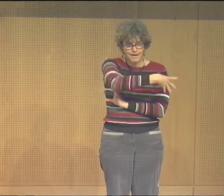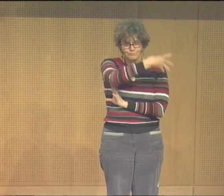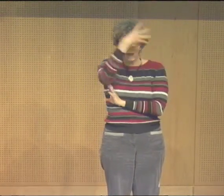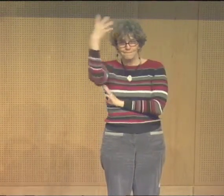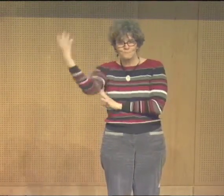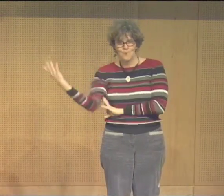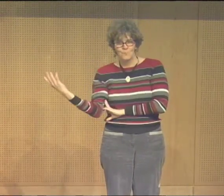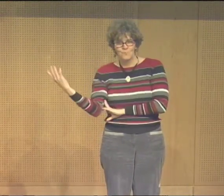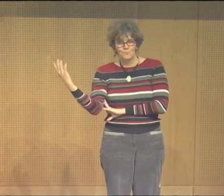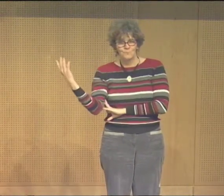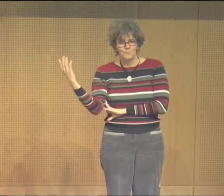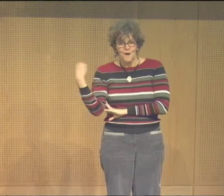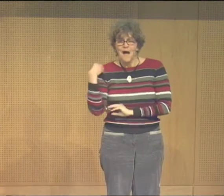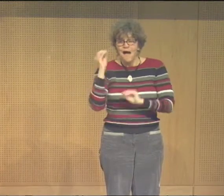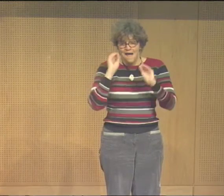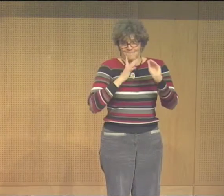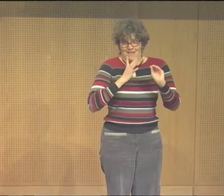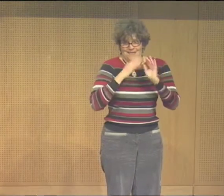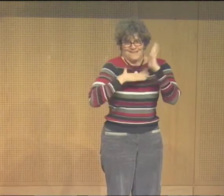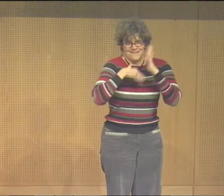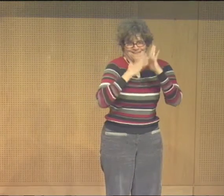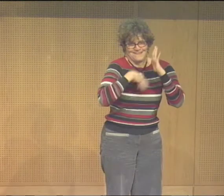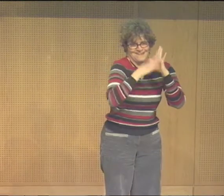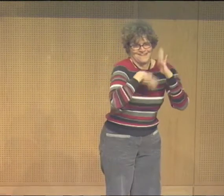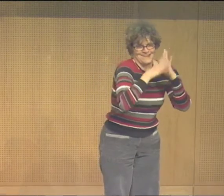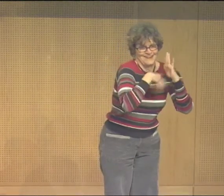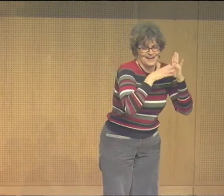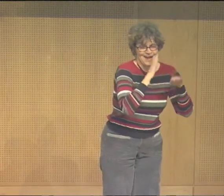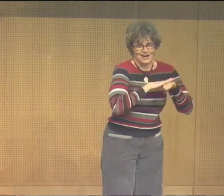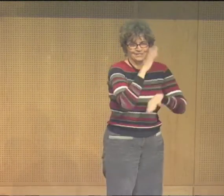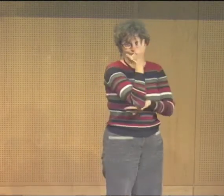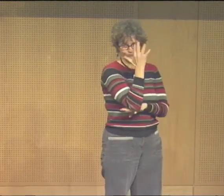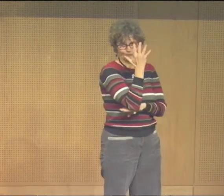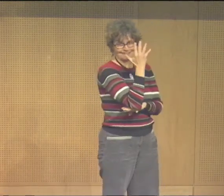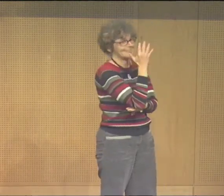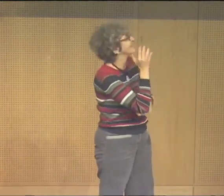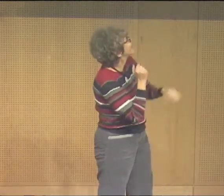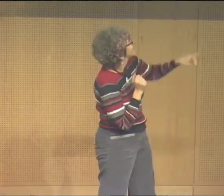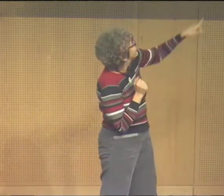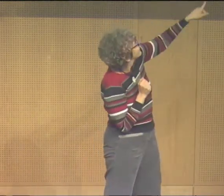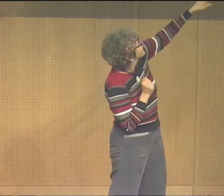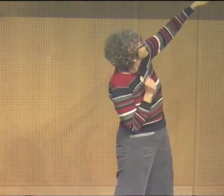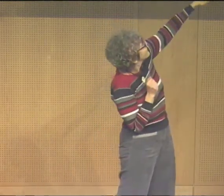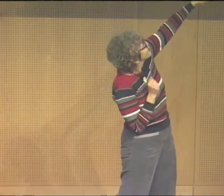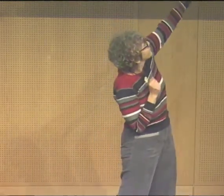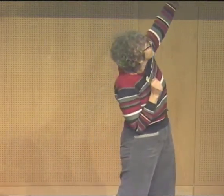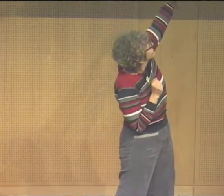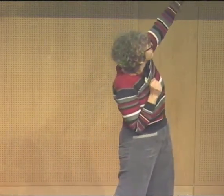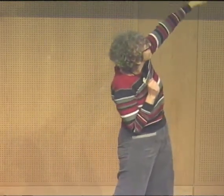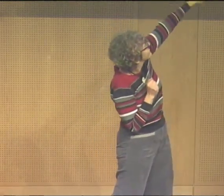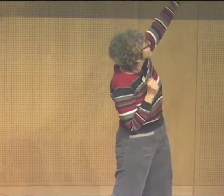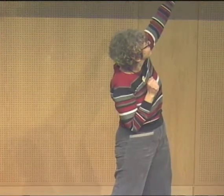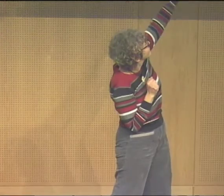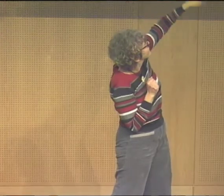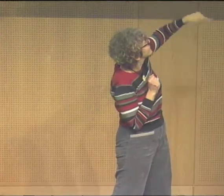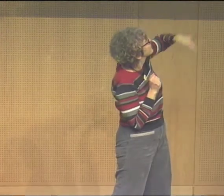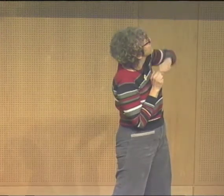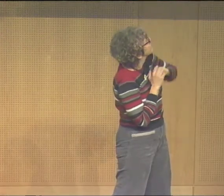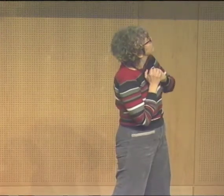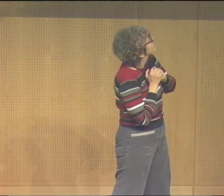brief, the story of the rainbow is that all the colors were fighting to each other. And then the storm gods said, no, you all have to get along together and you're all